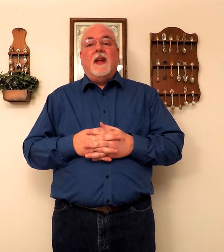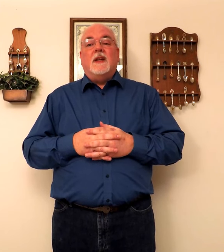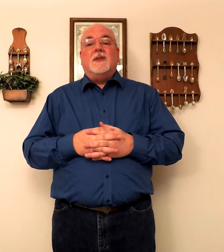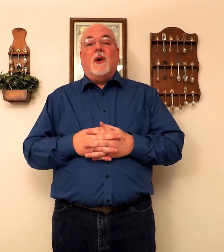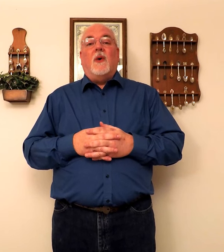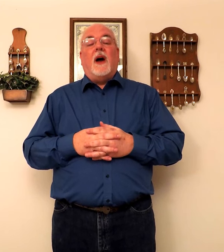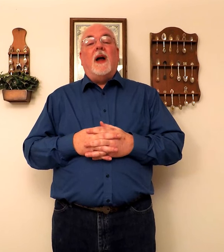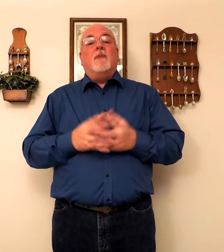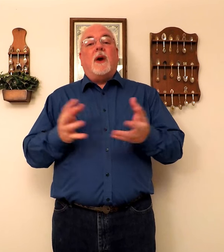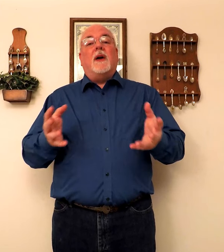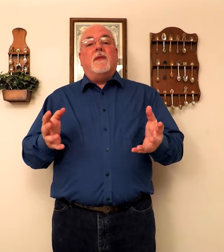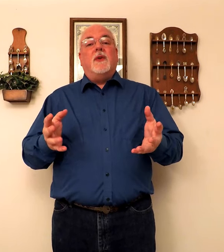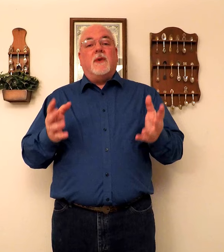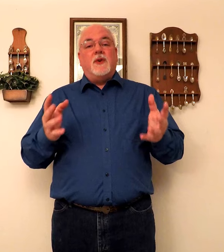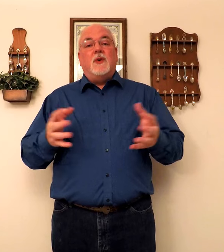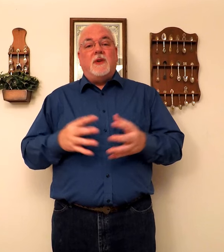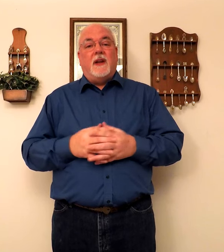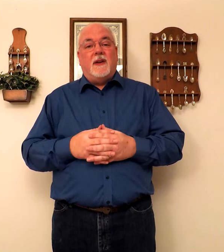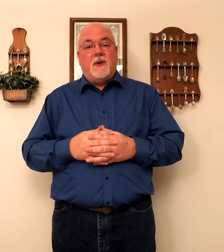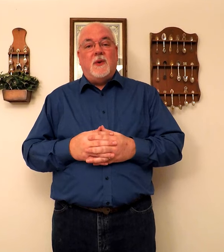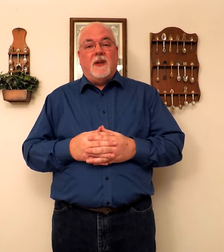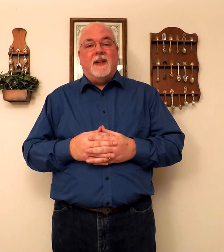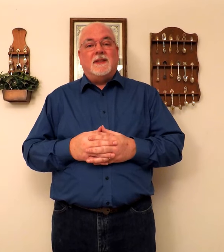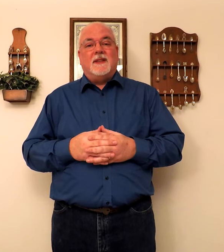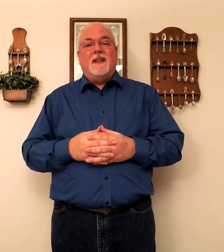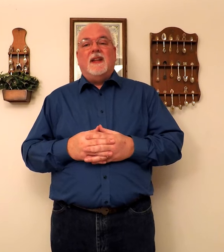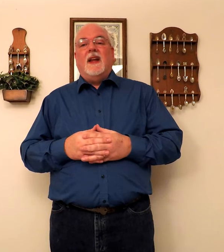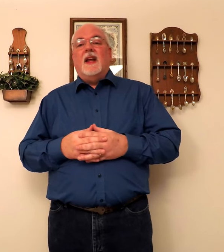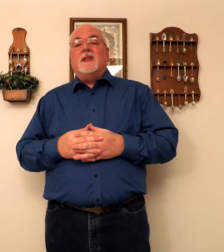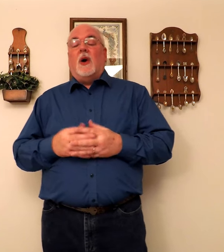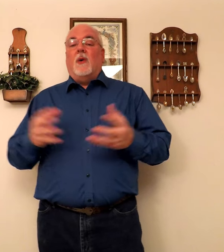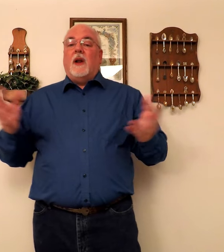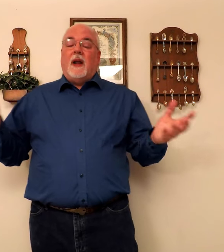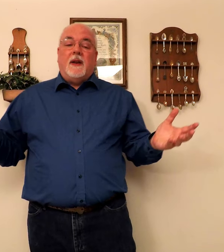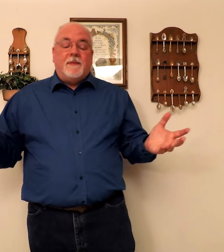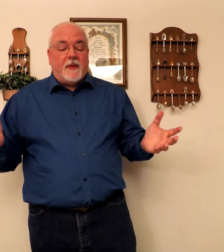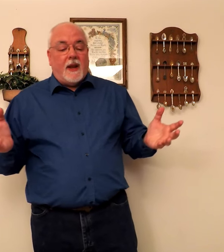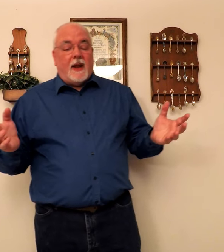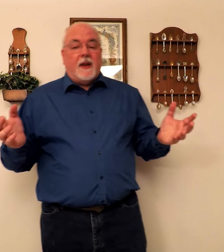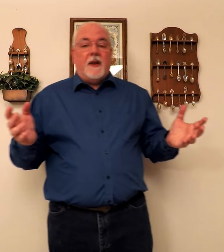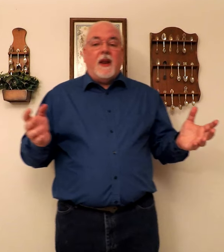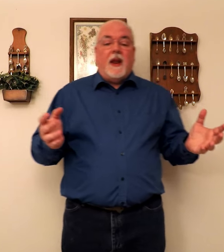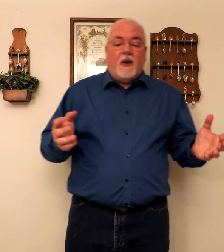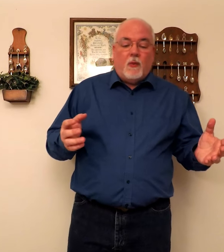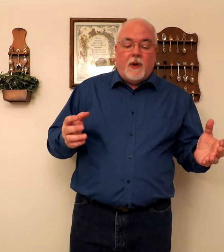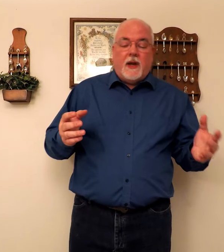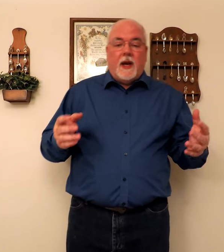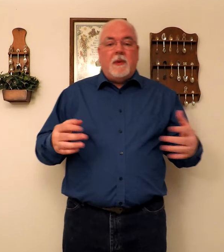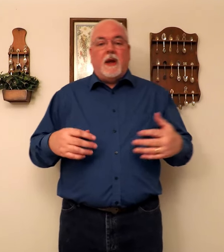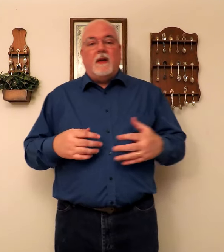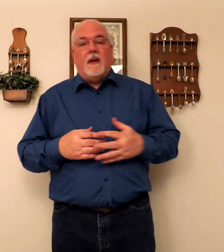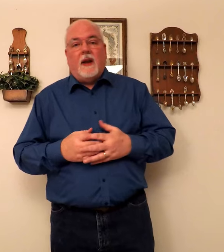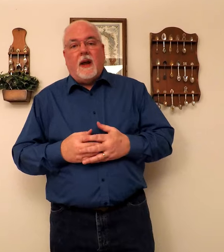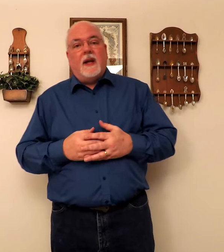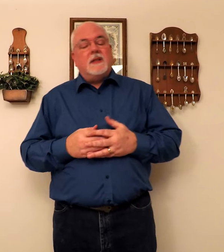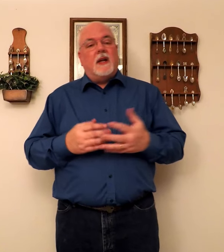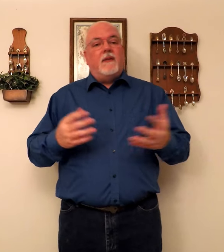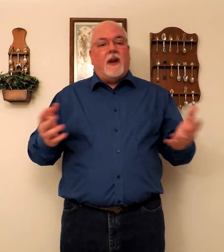So I'm proud of you for choosing to do this. So when you come in, instead of